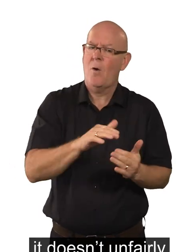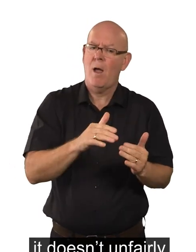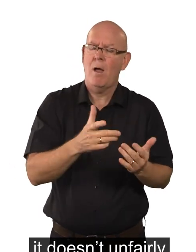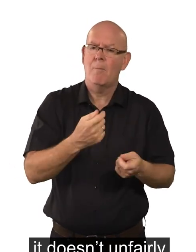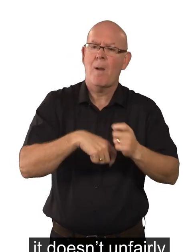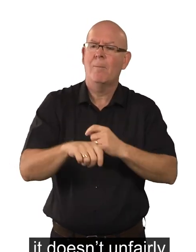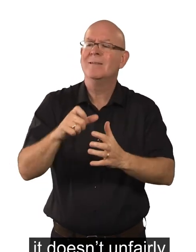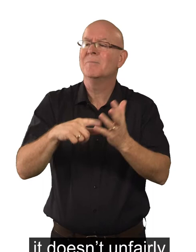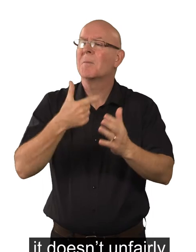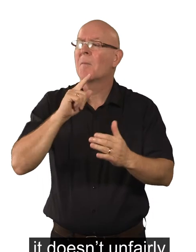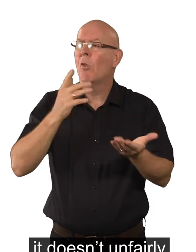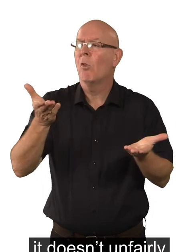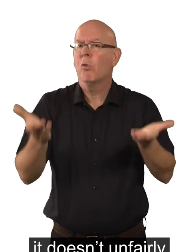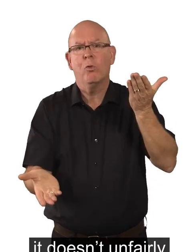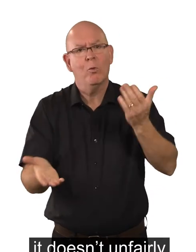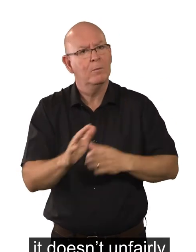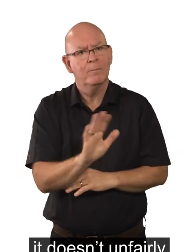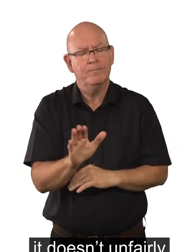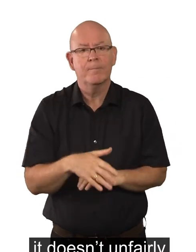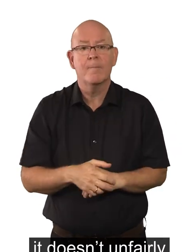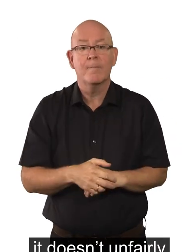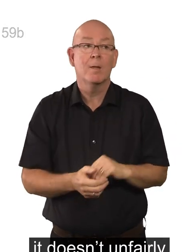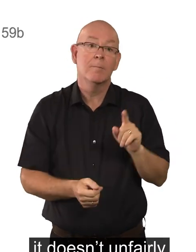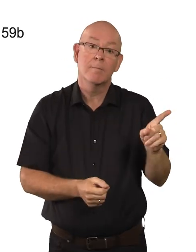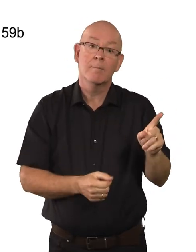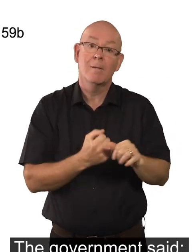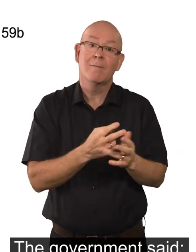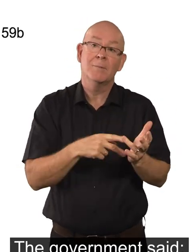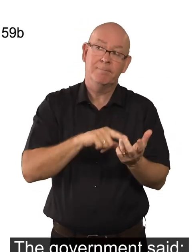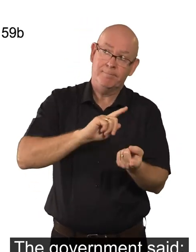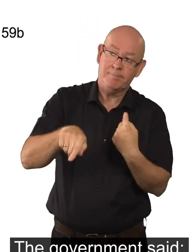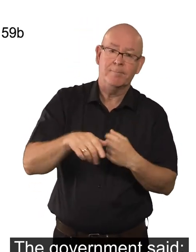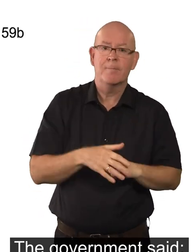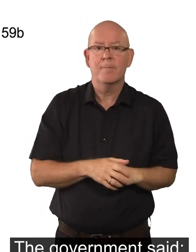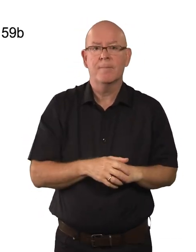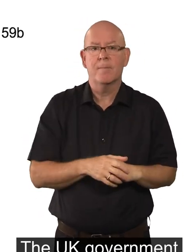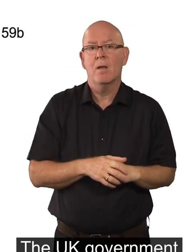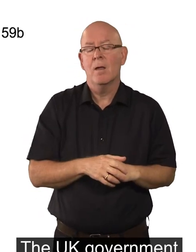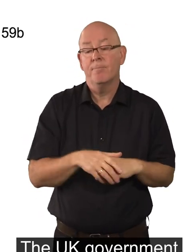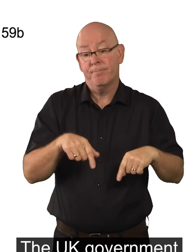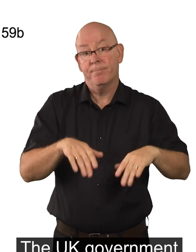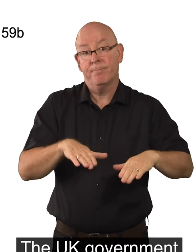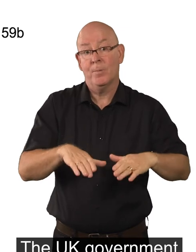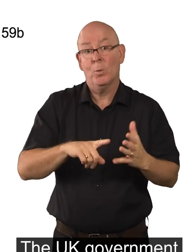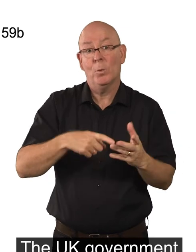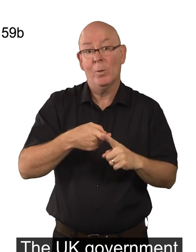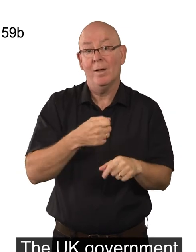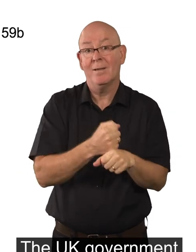doesn't unfairly affect disabled people. The Government said, The UK Government